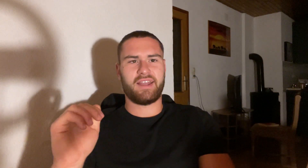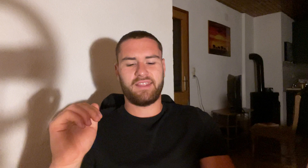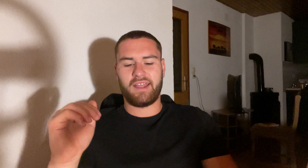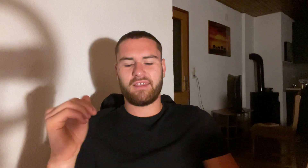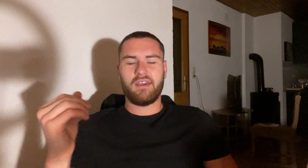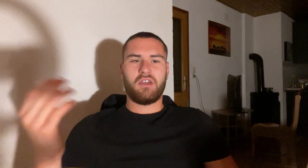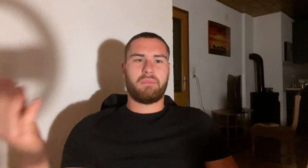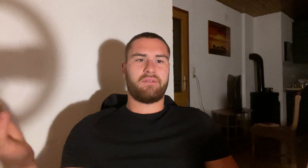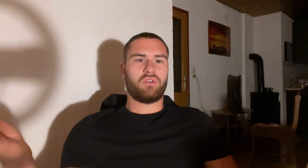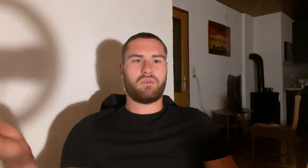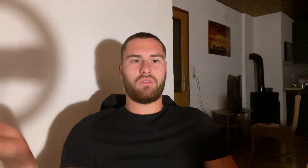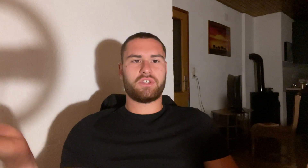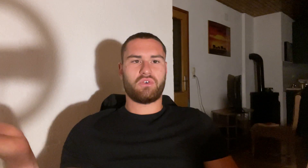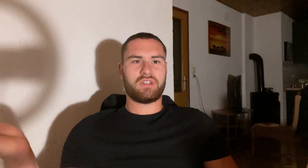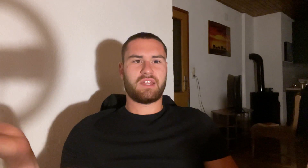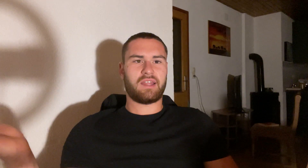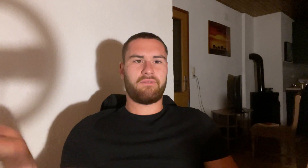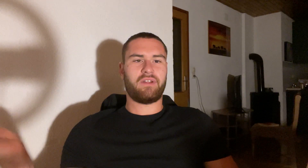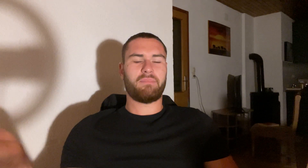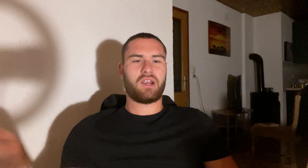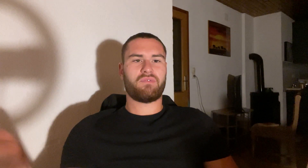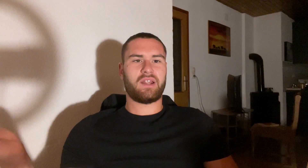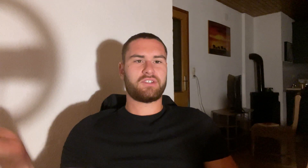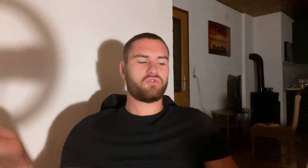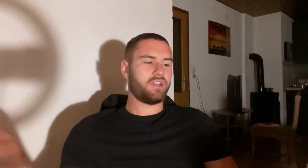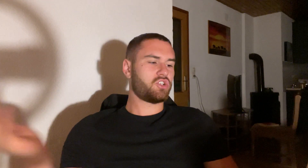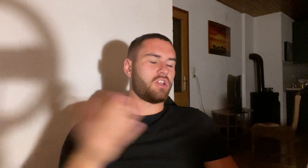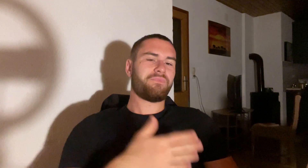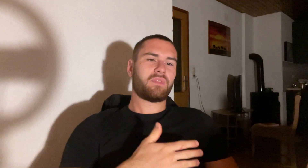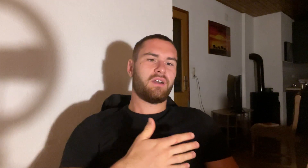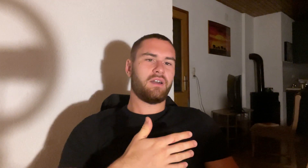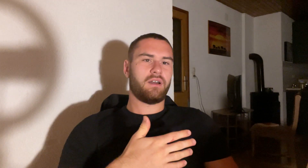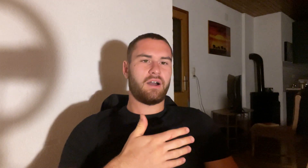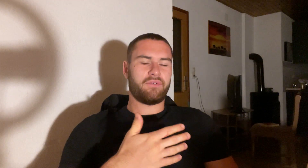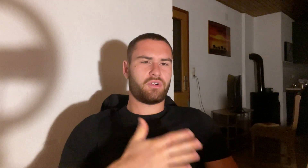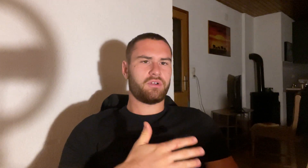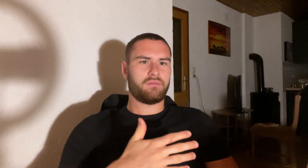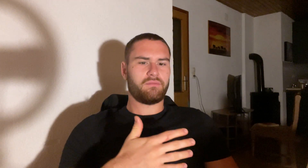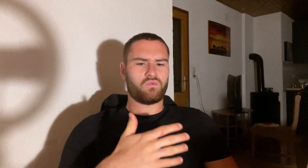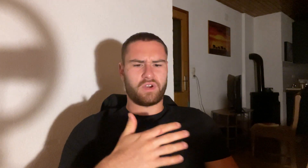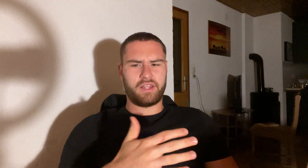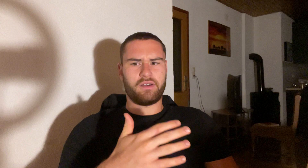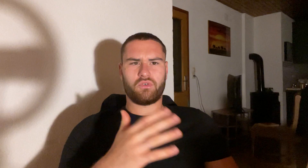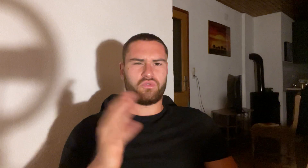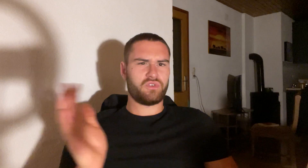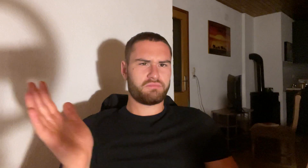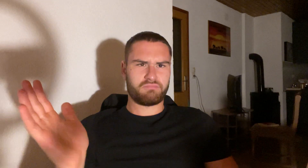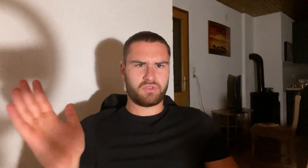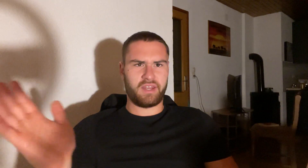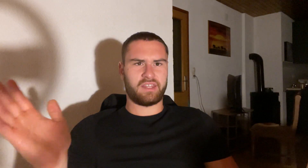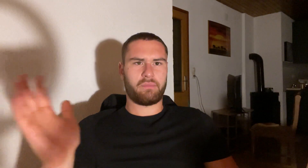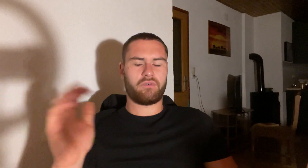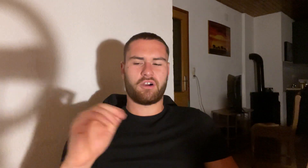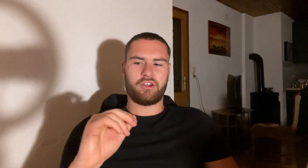that but I've always noticed that I felt better when I stretched after running or doing any type of cardio